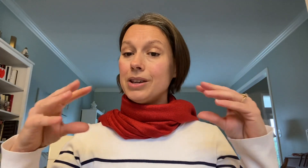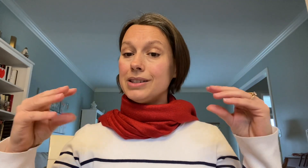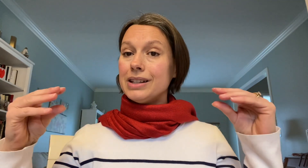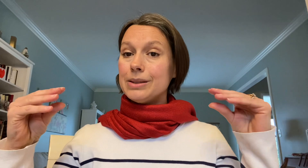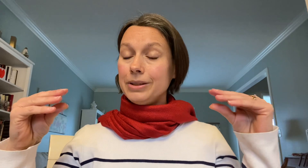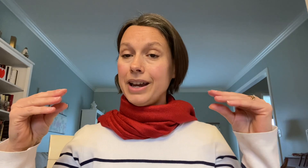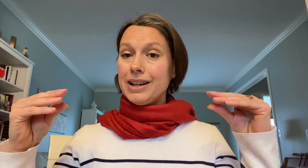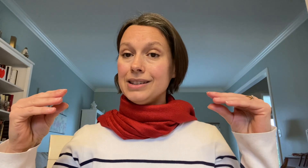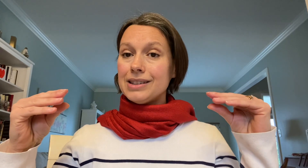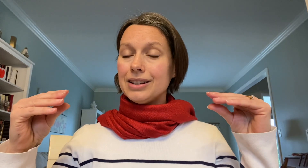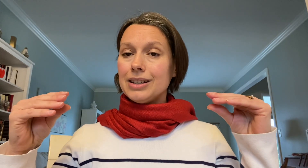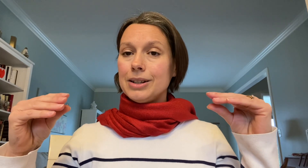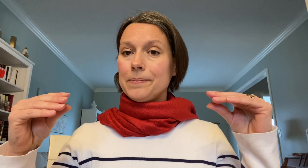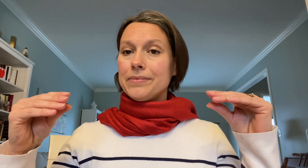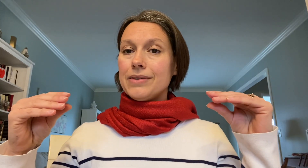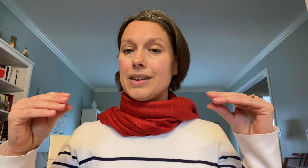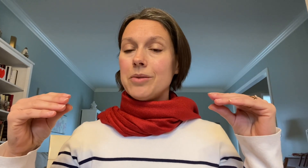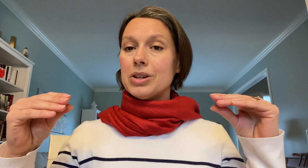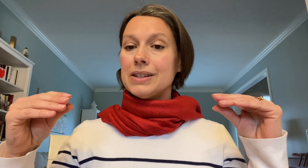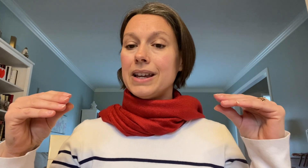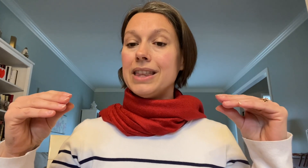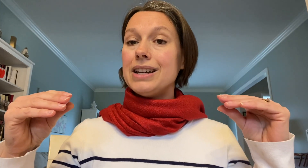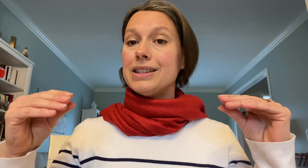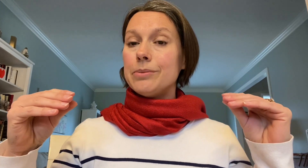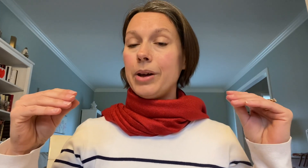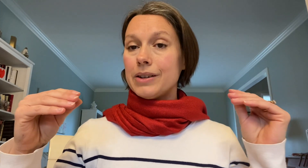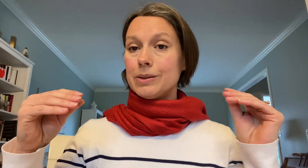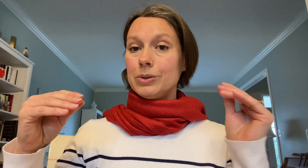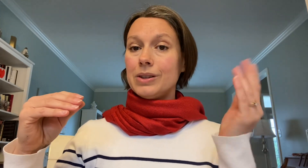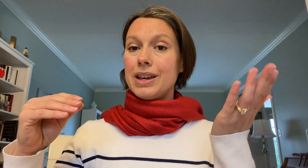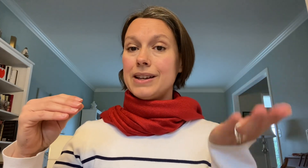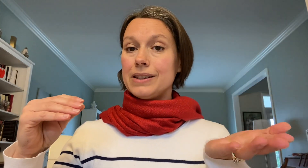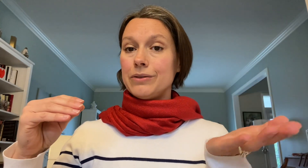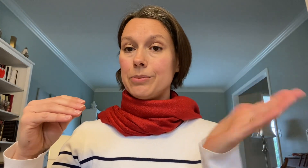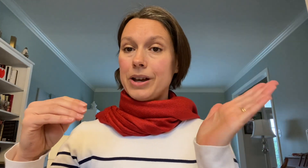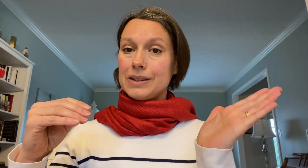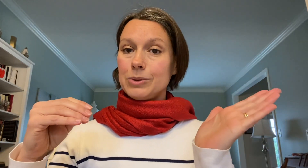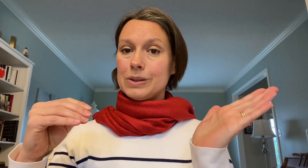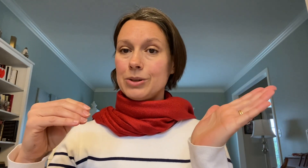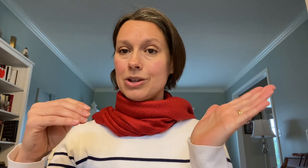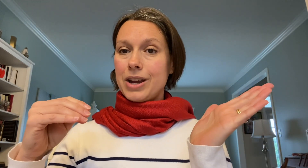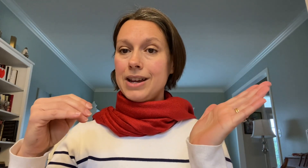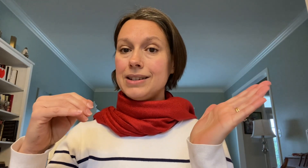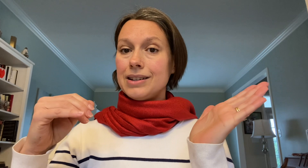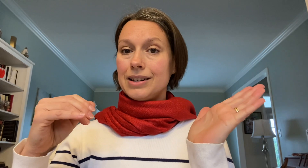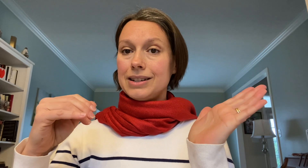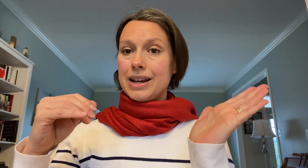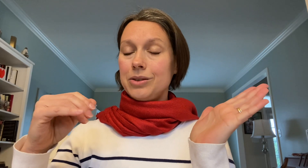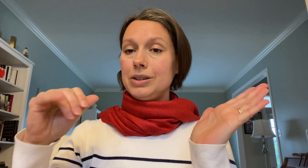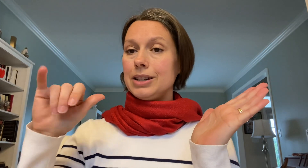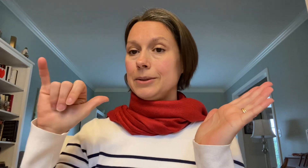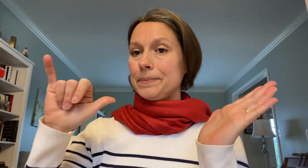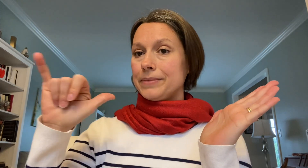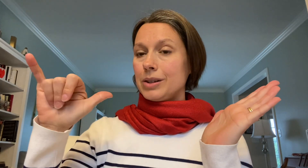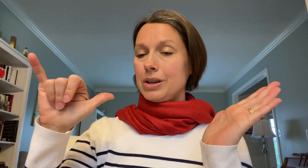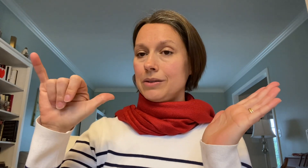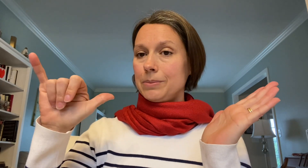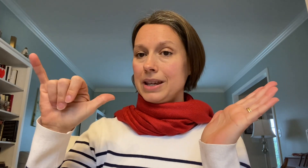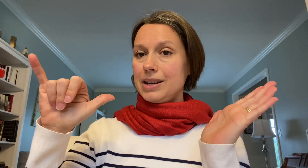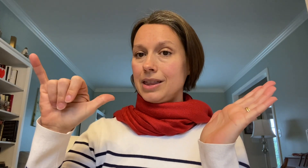explains and we're going to say that it is impossible. The ASL for impossible is putting your hand down, you have a pinky and